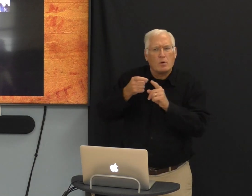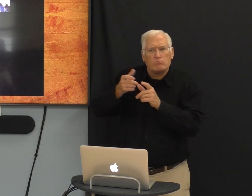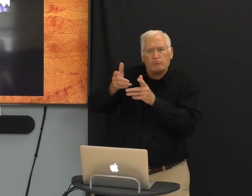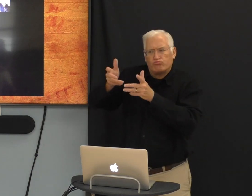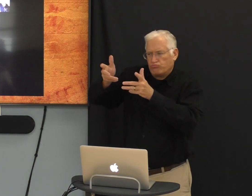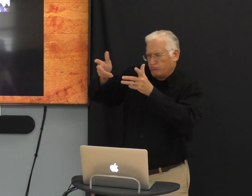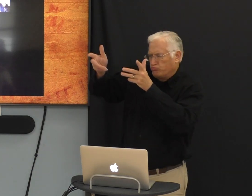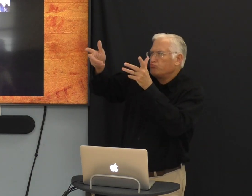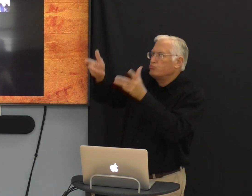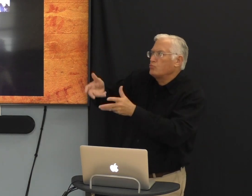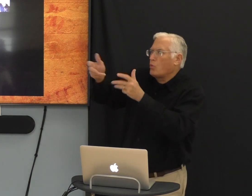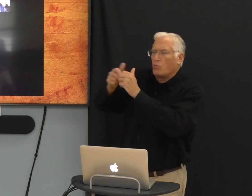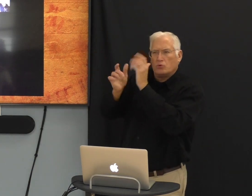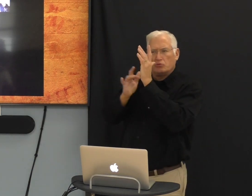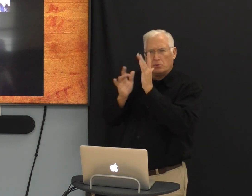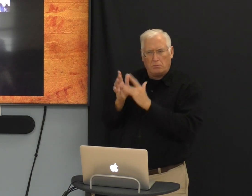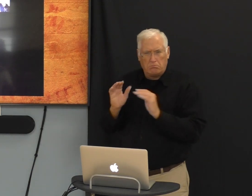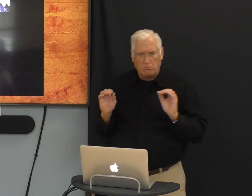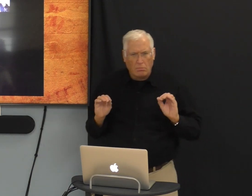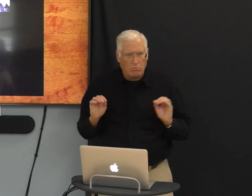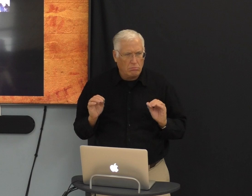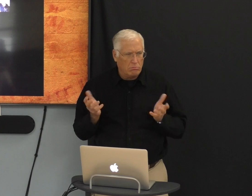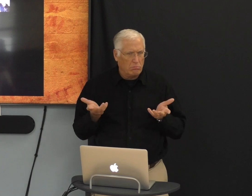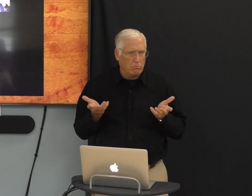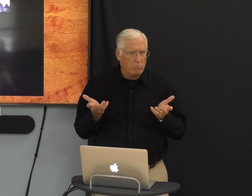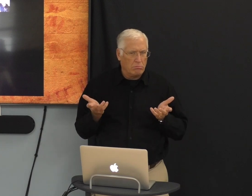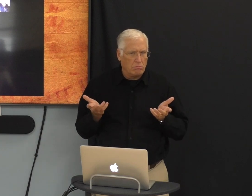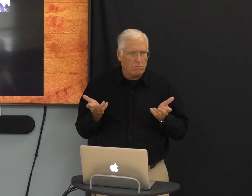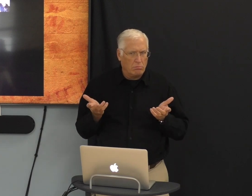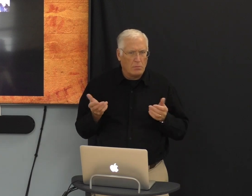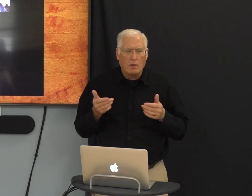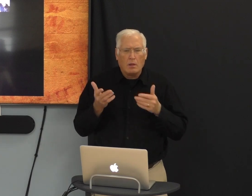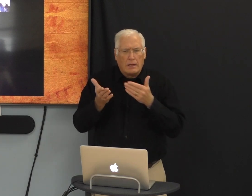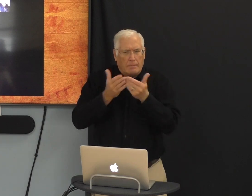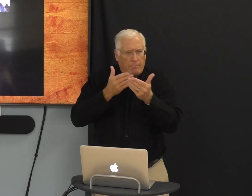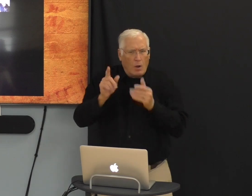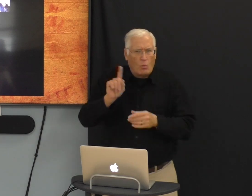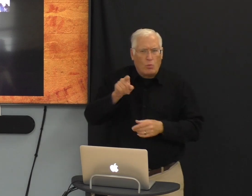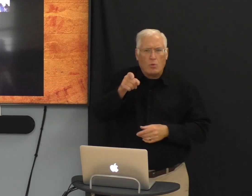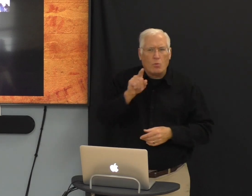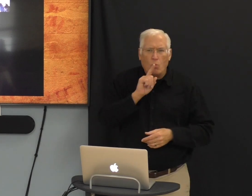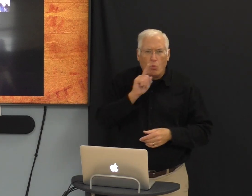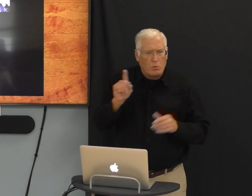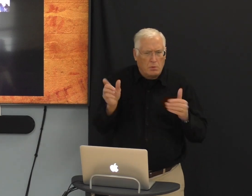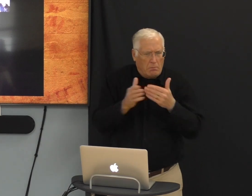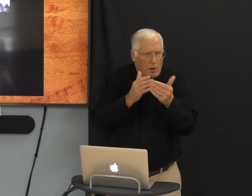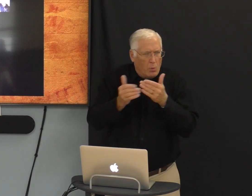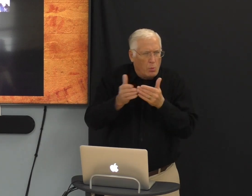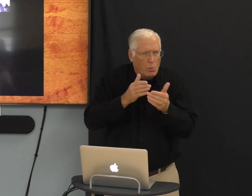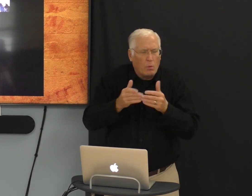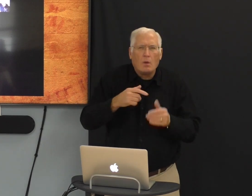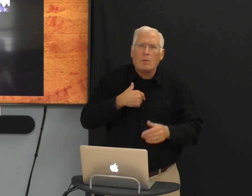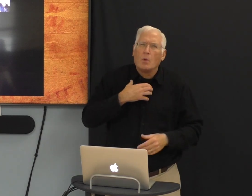but there was nothing preventing you from talking to Jesus now. No matter where you are.